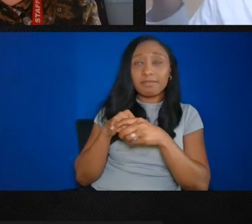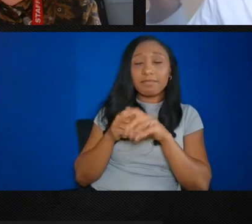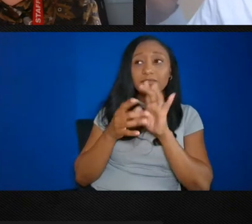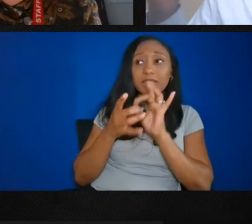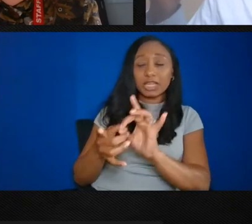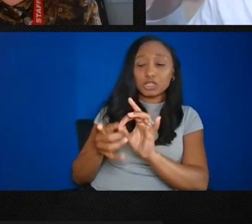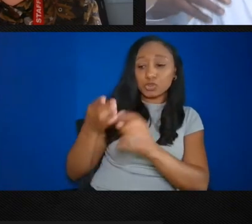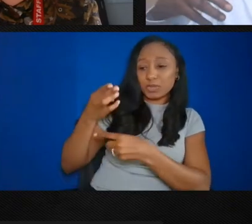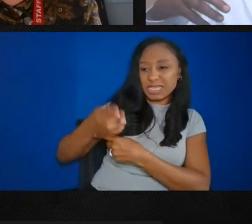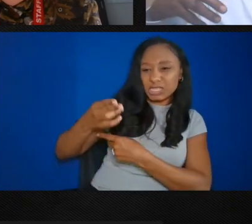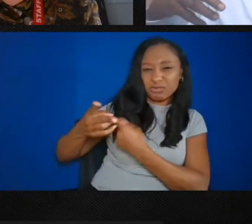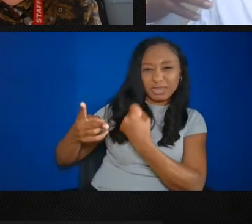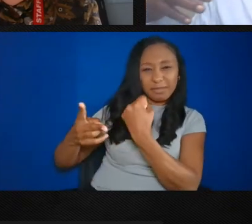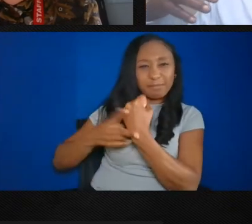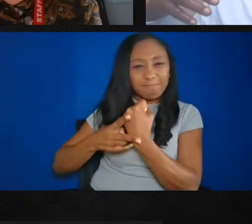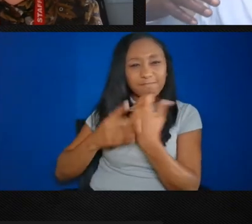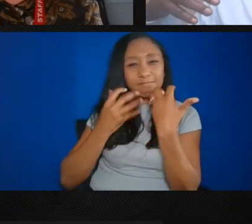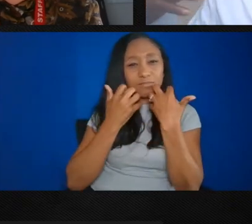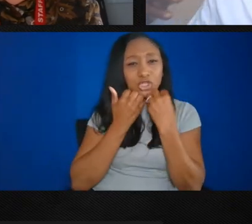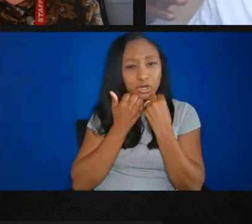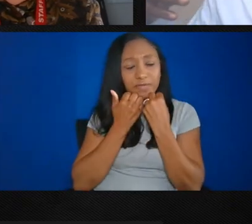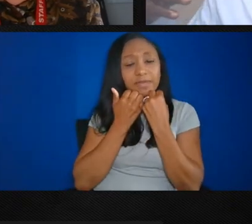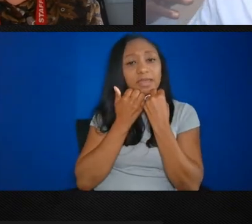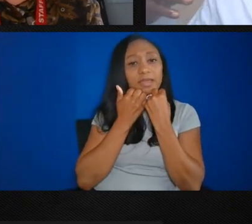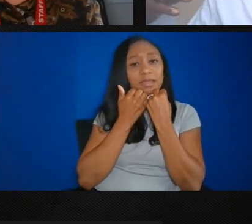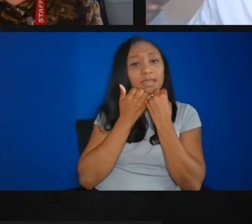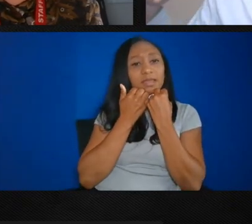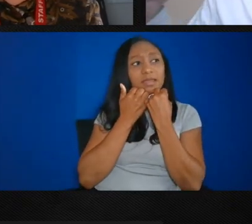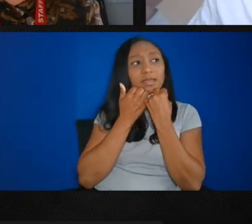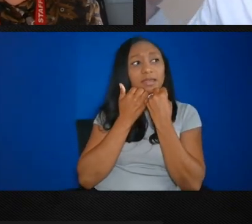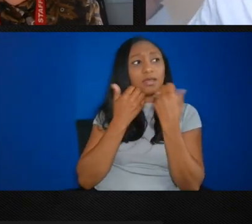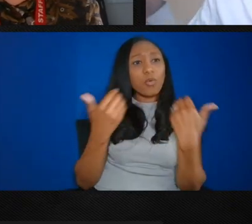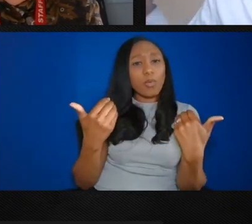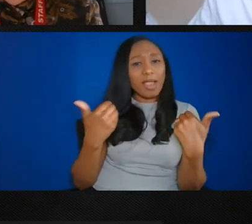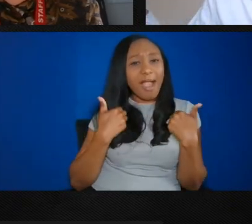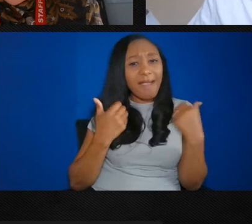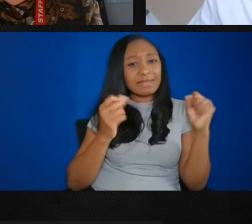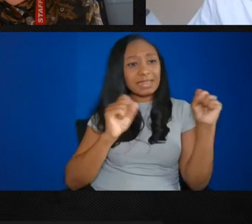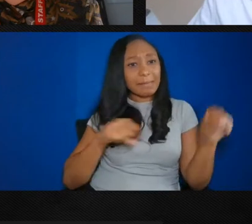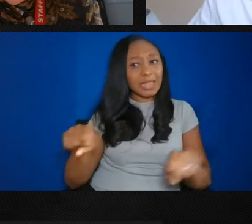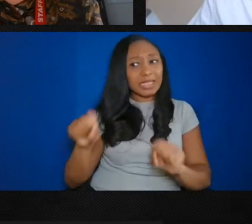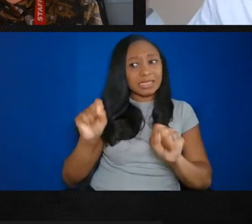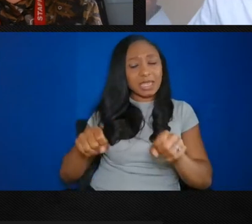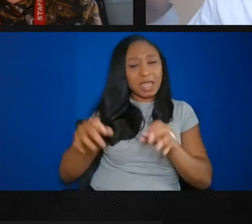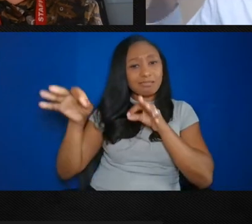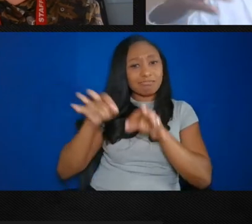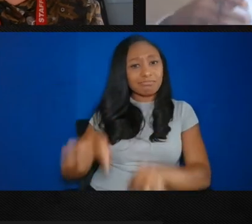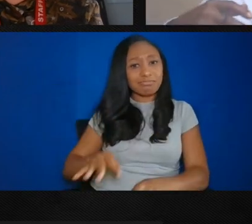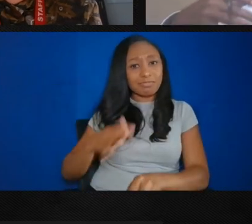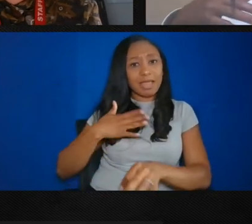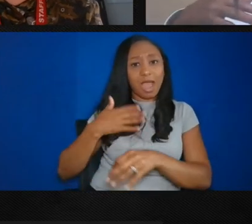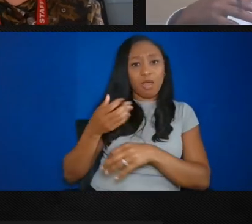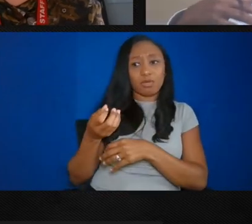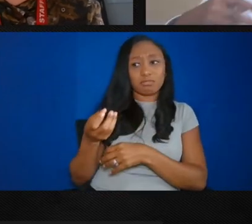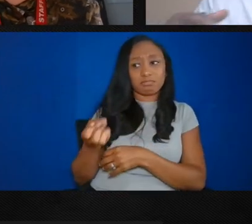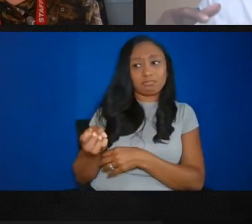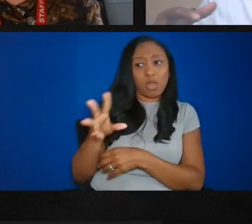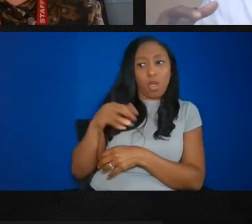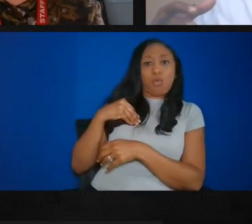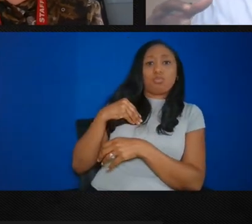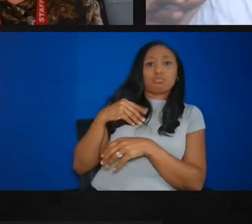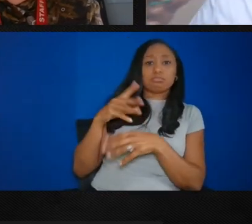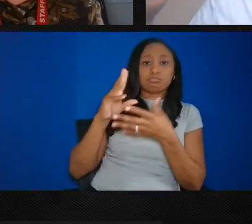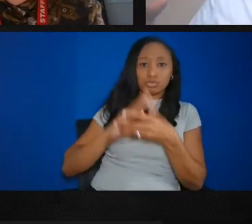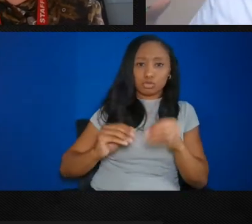and heritage, we have the ability to tell our own story. That's part of the